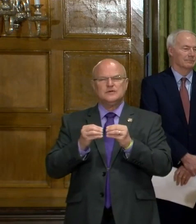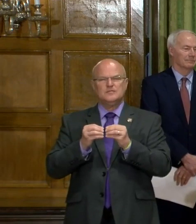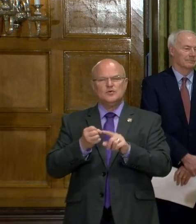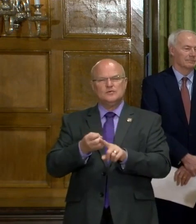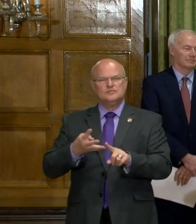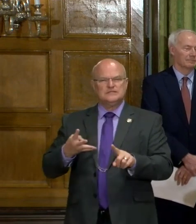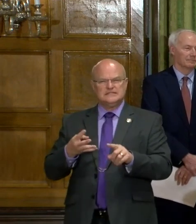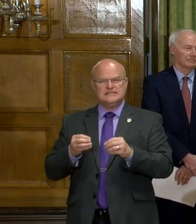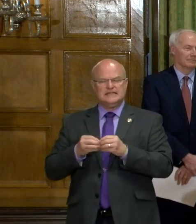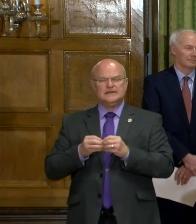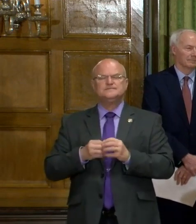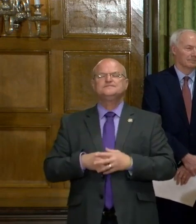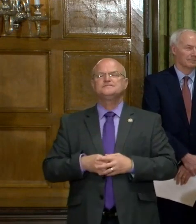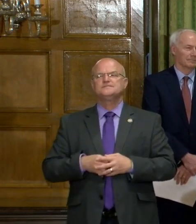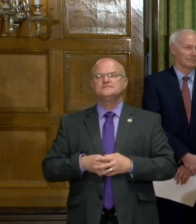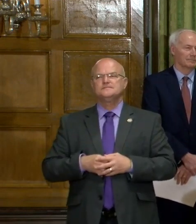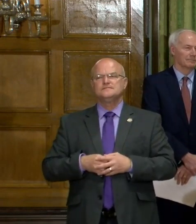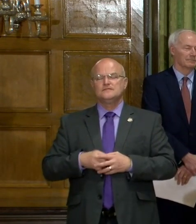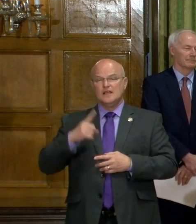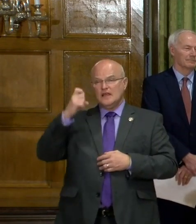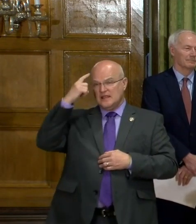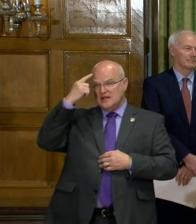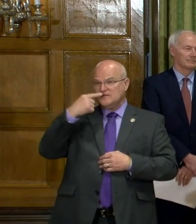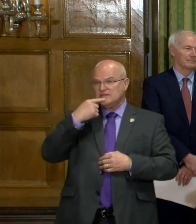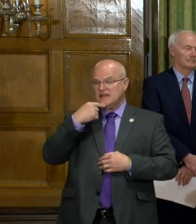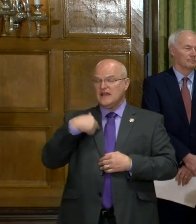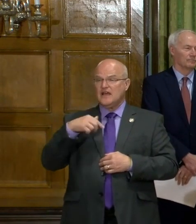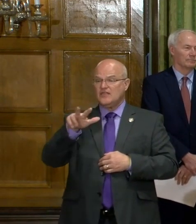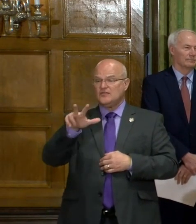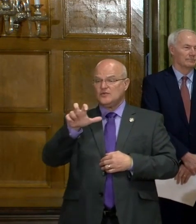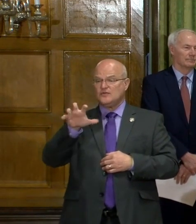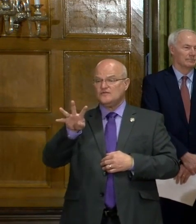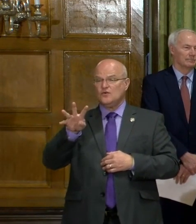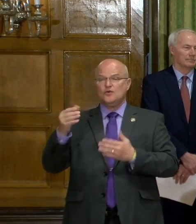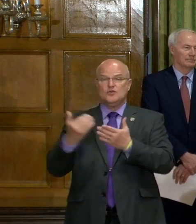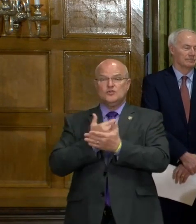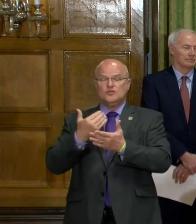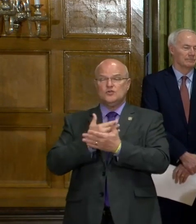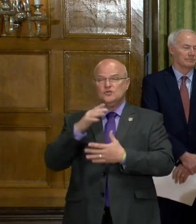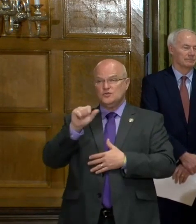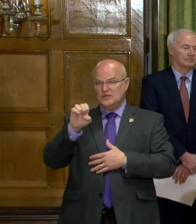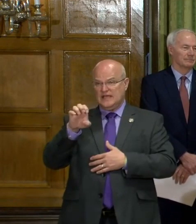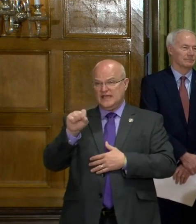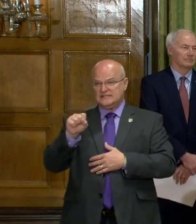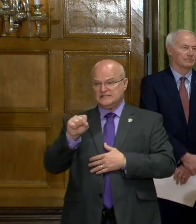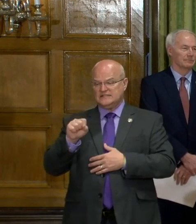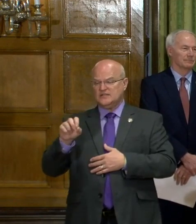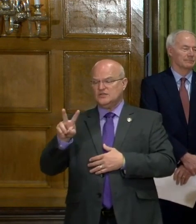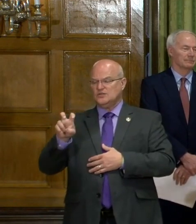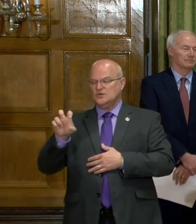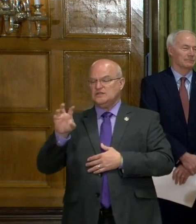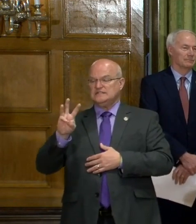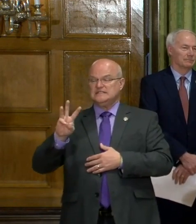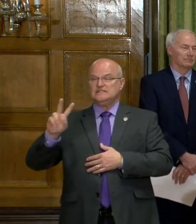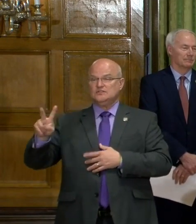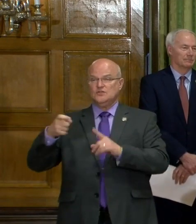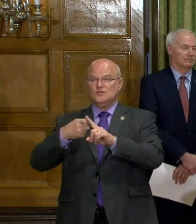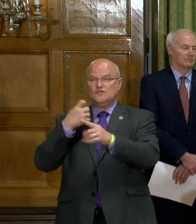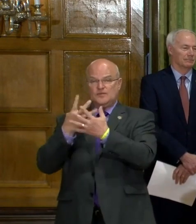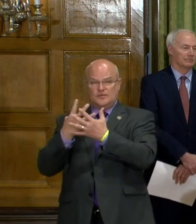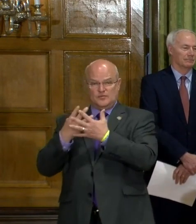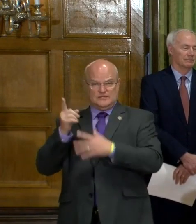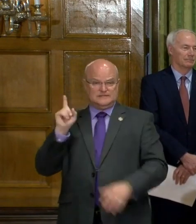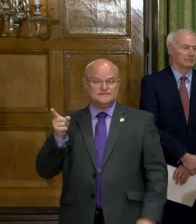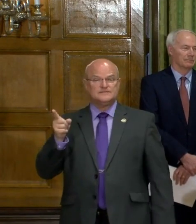little bit more detail. As he mentioned, we've had 304 new cases, of which 262 were from the